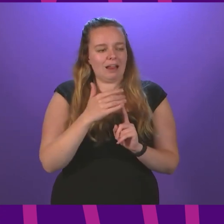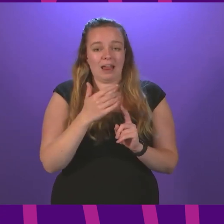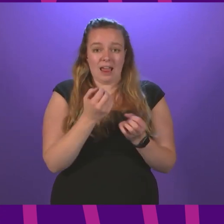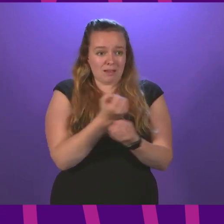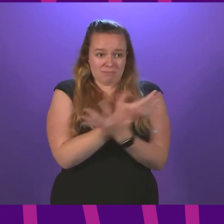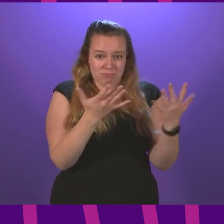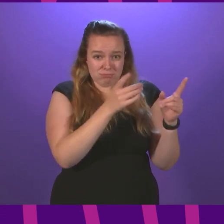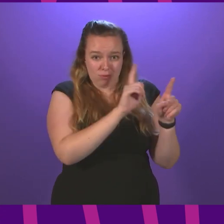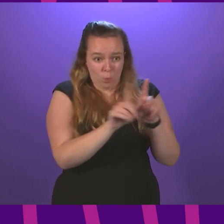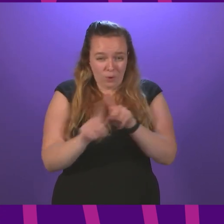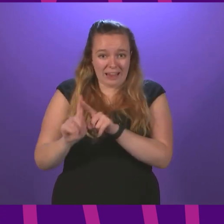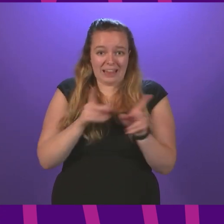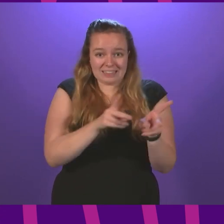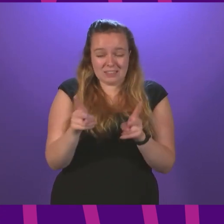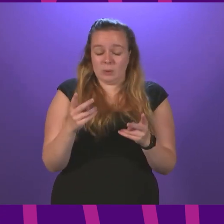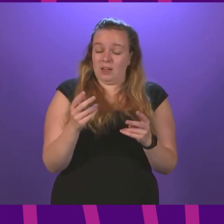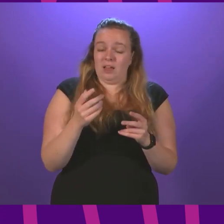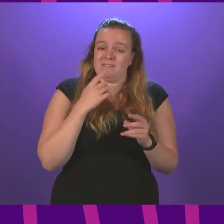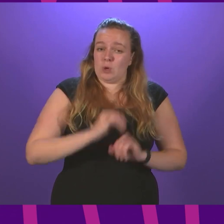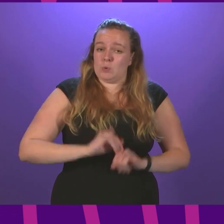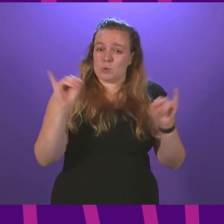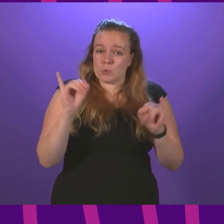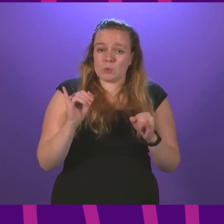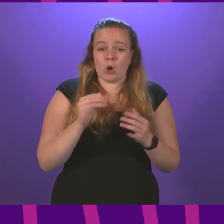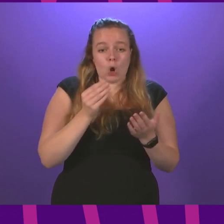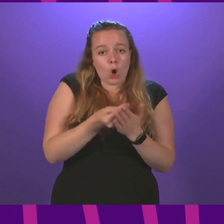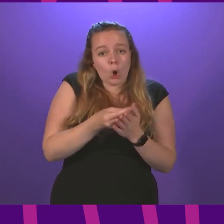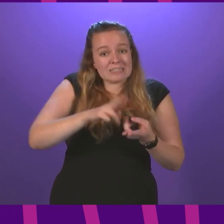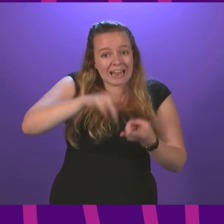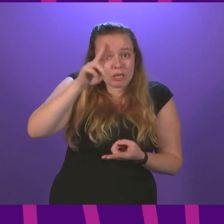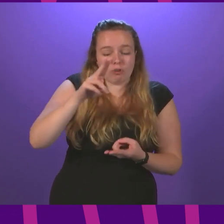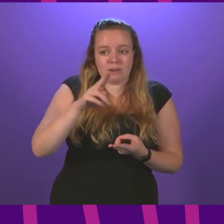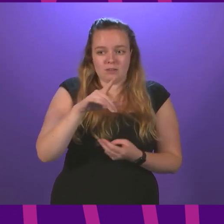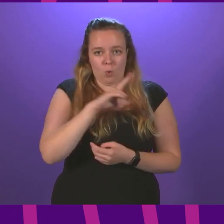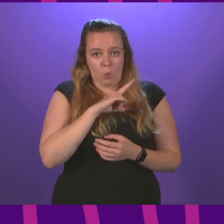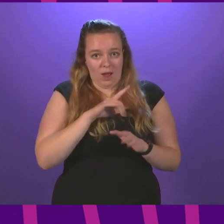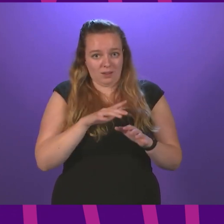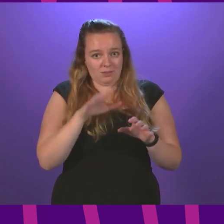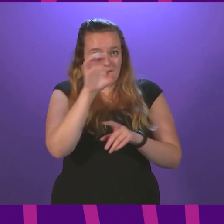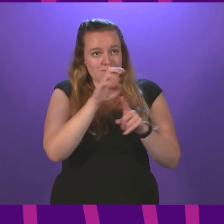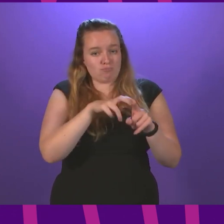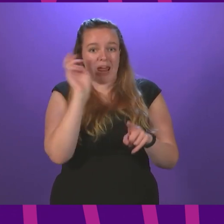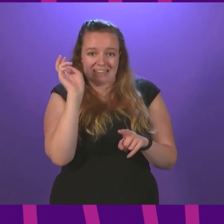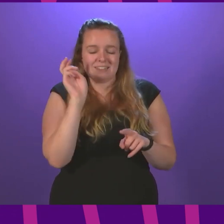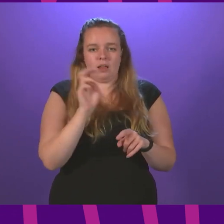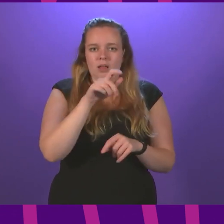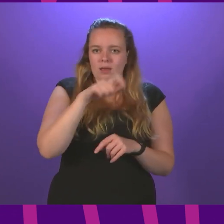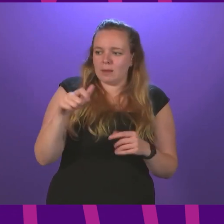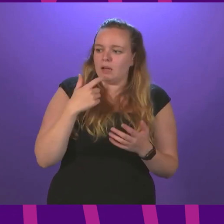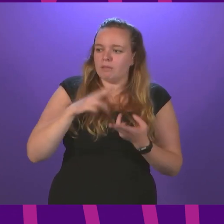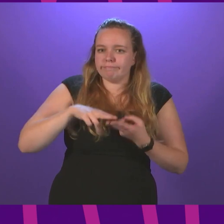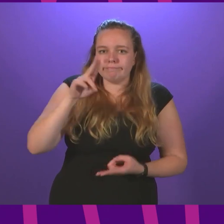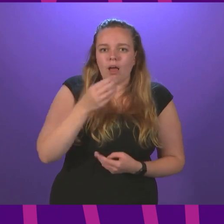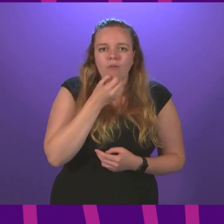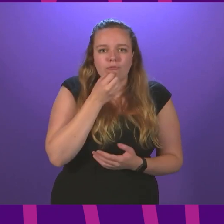a multiple of ways. We face a perfect storm of cost increases, much caused by Brexit, with people facing rising food